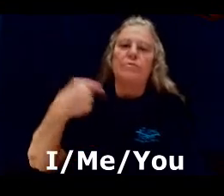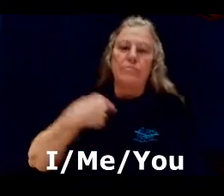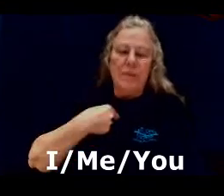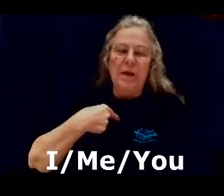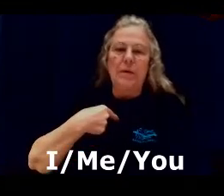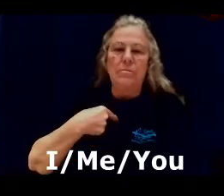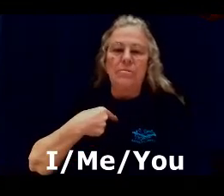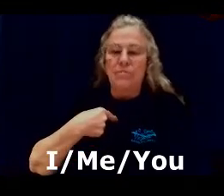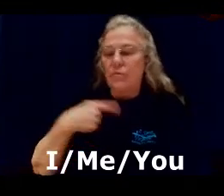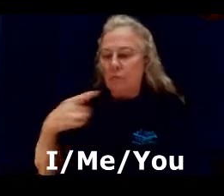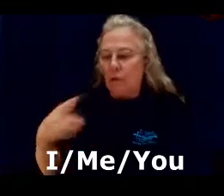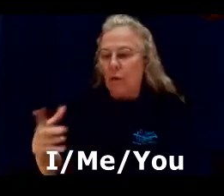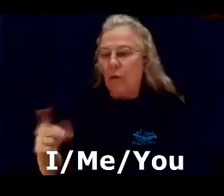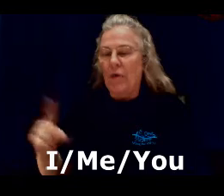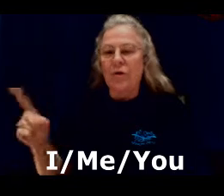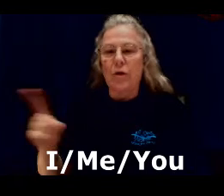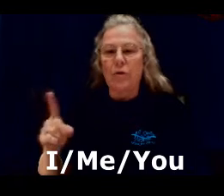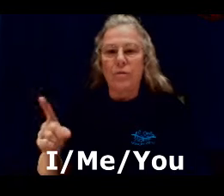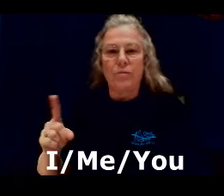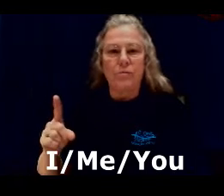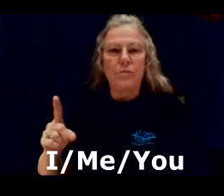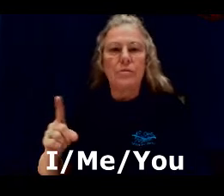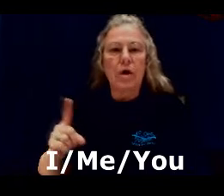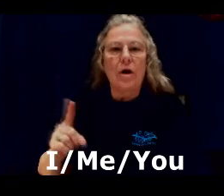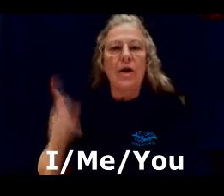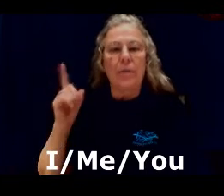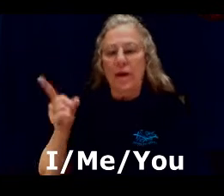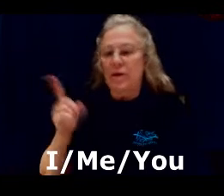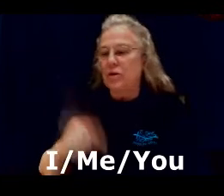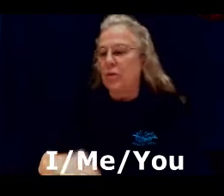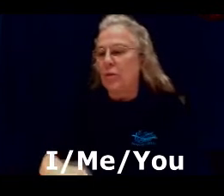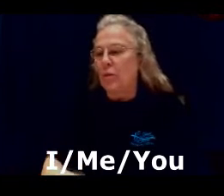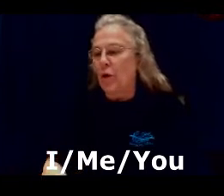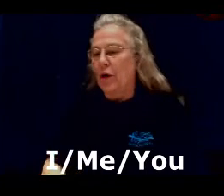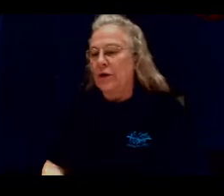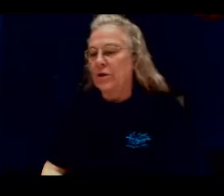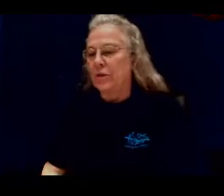me, whoever you're talking about is who you're pointing to.